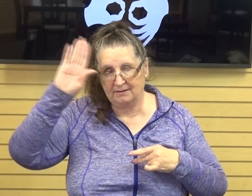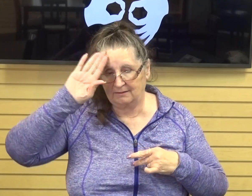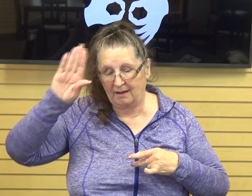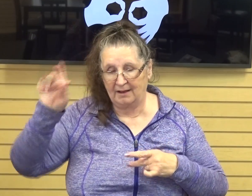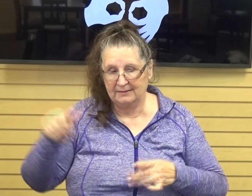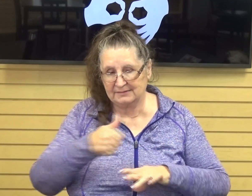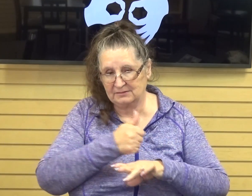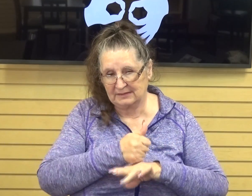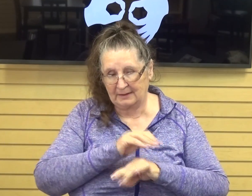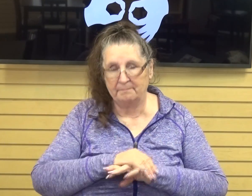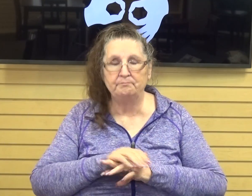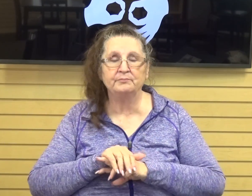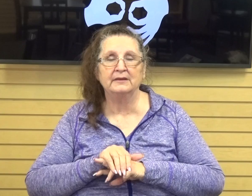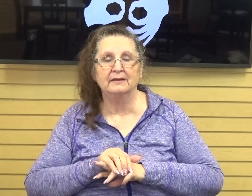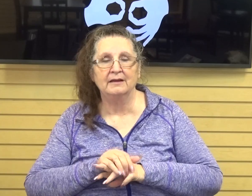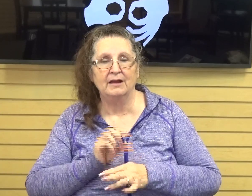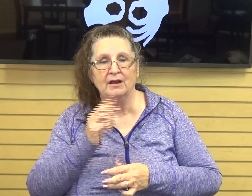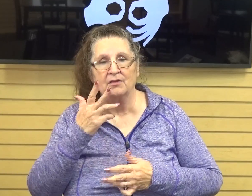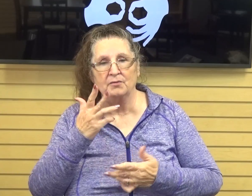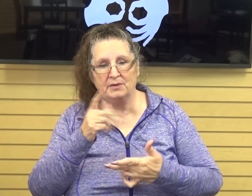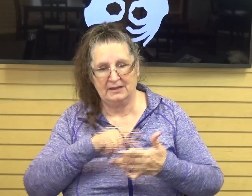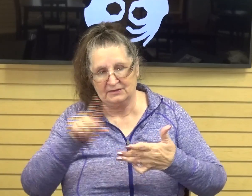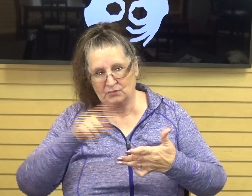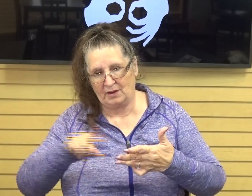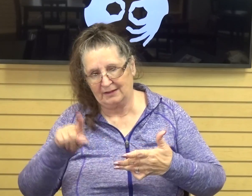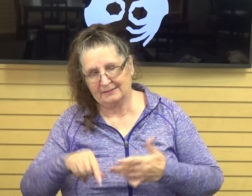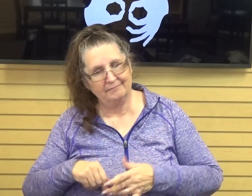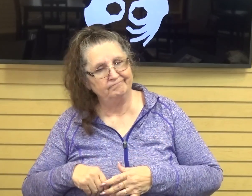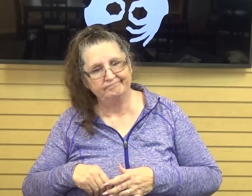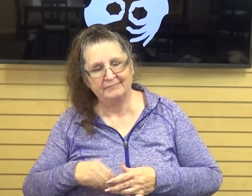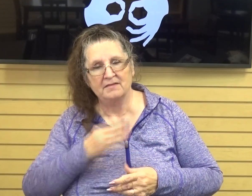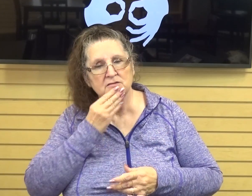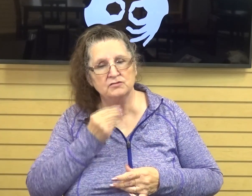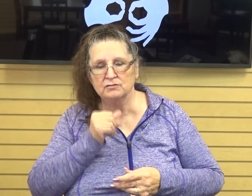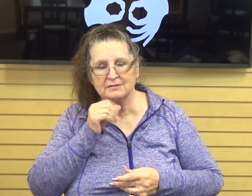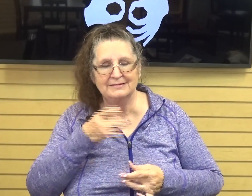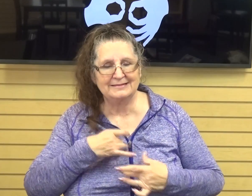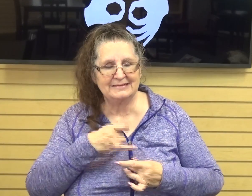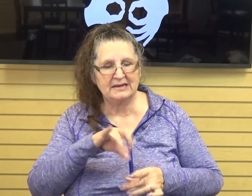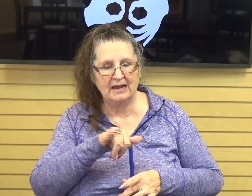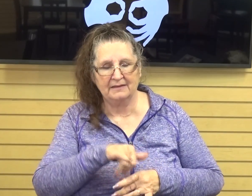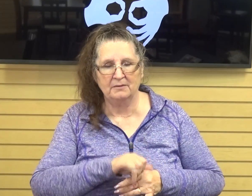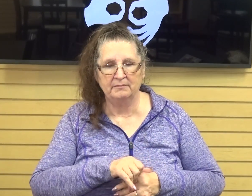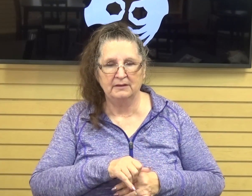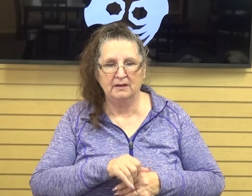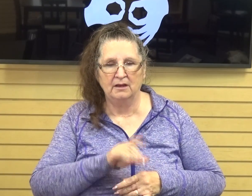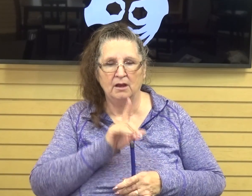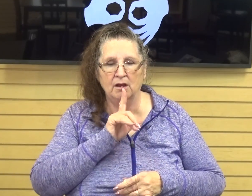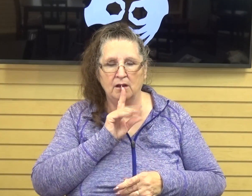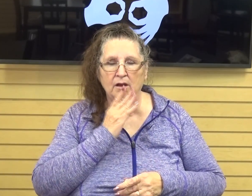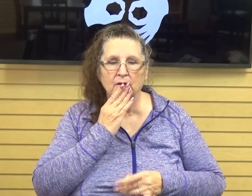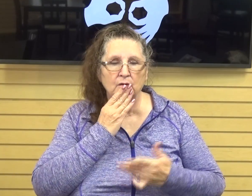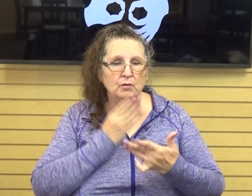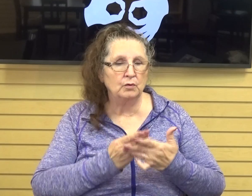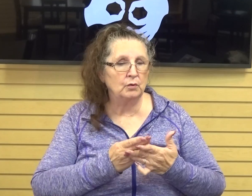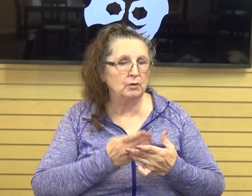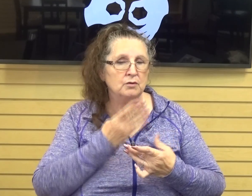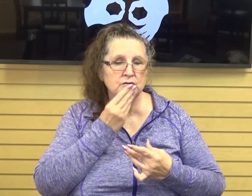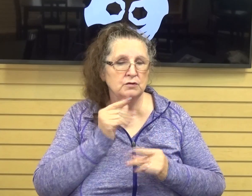order. So three strikes and they're out. A respectful Jew would not go through